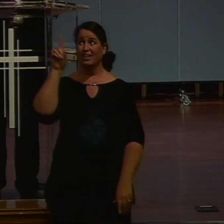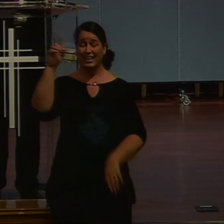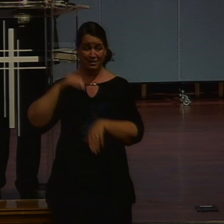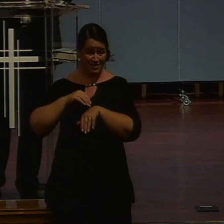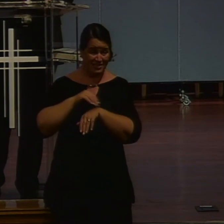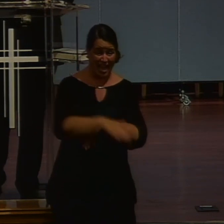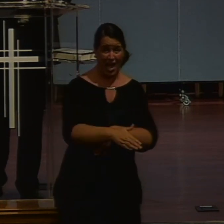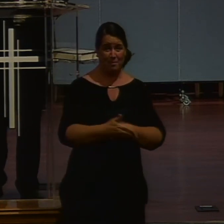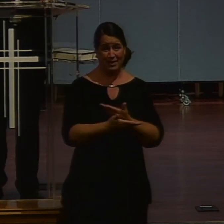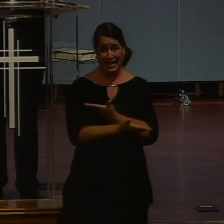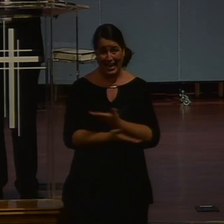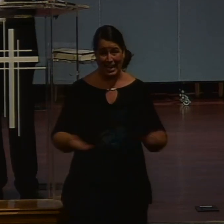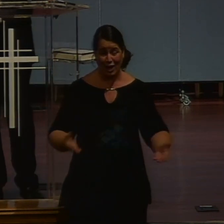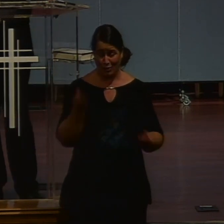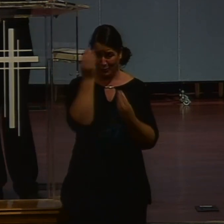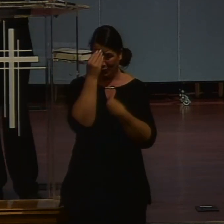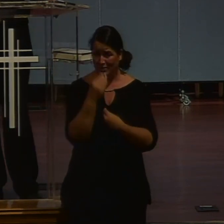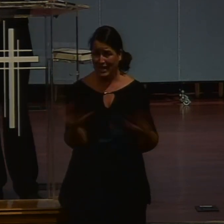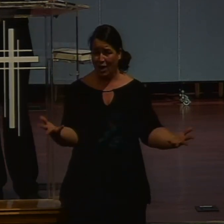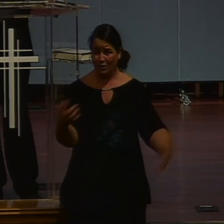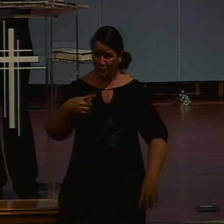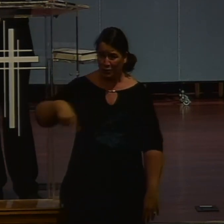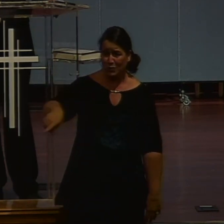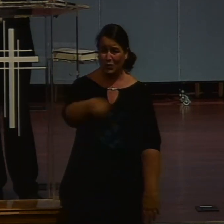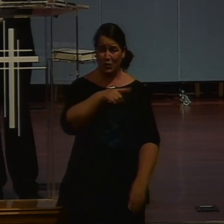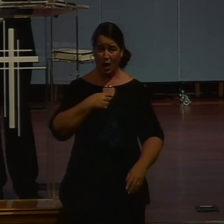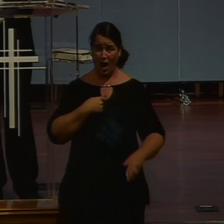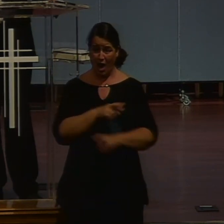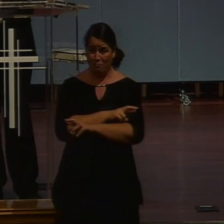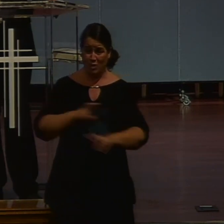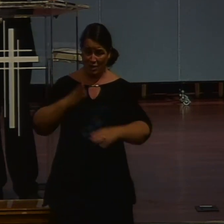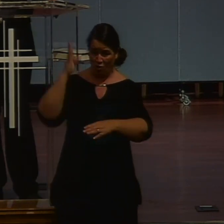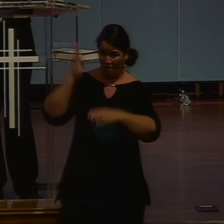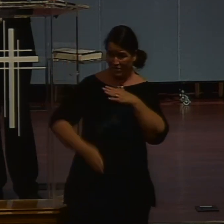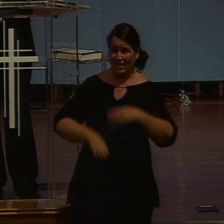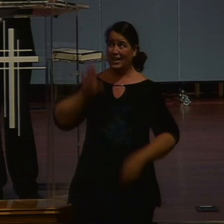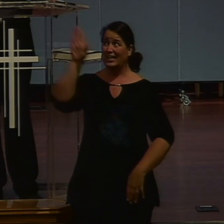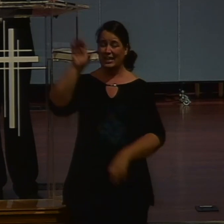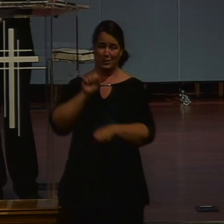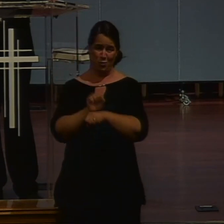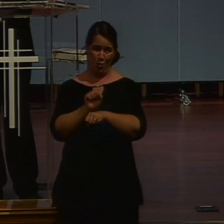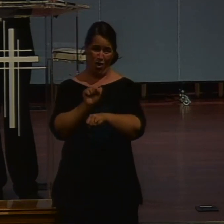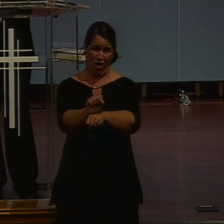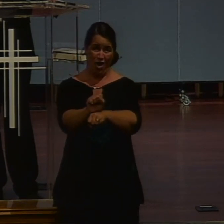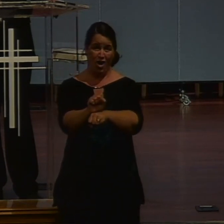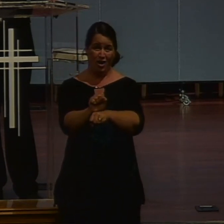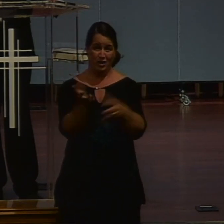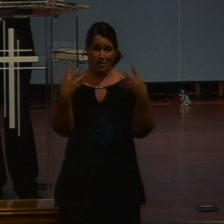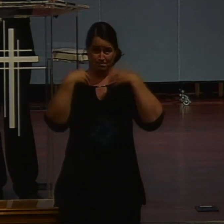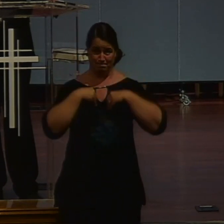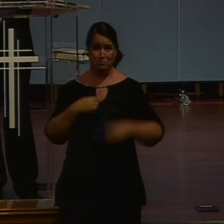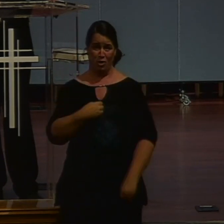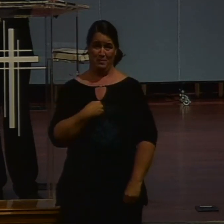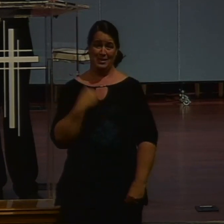Who. Sent me. And to finish his work. And you know. Christ did create this world. He did speak it into existence. By the word of his power.